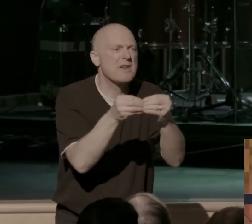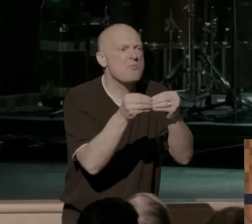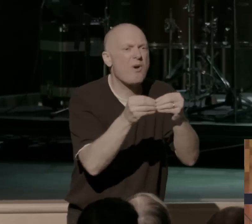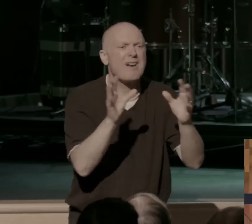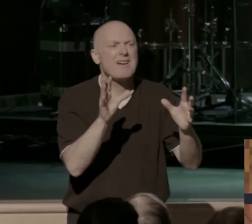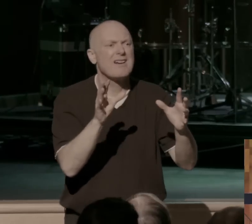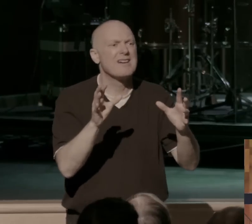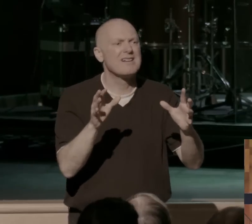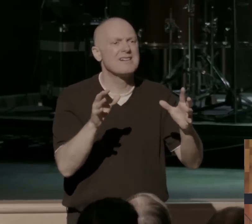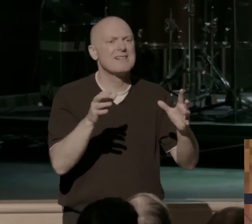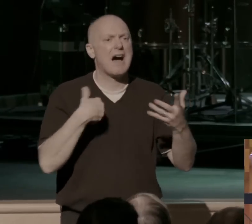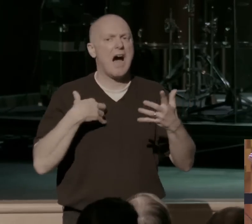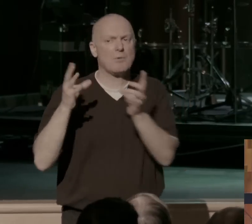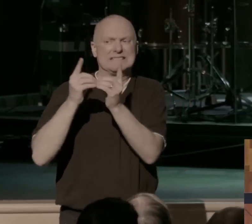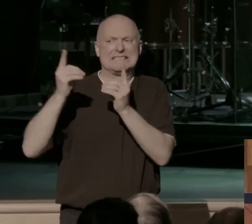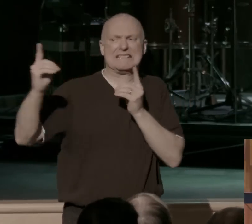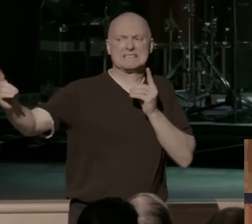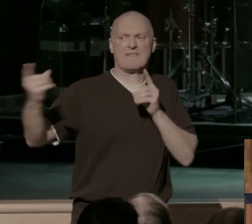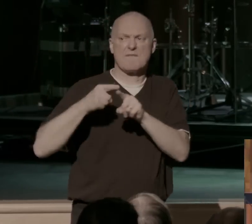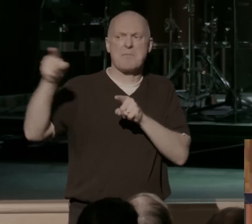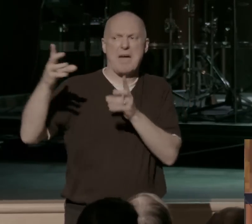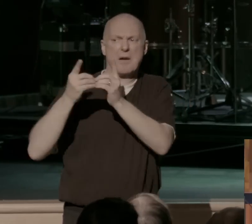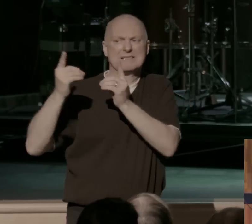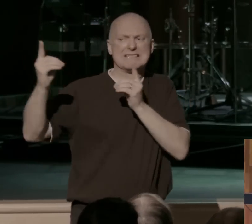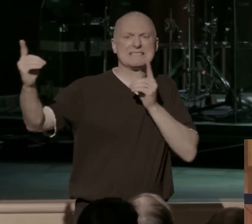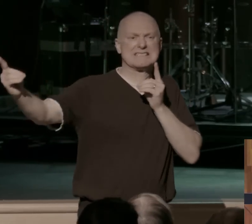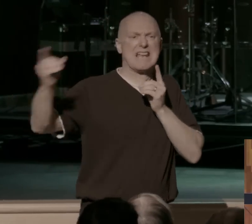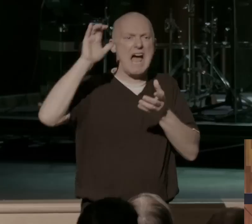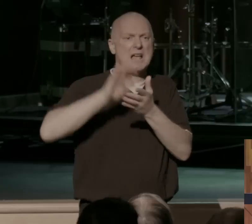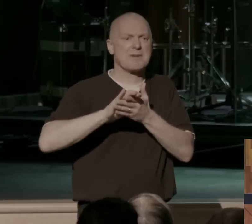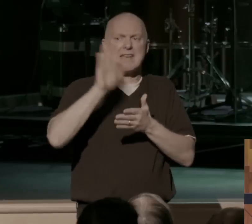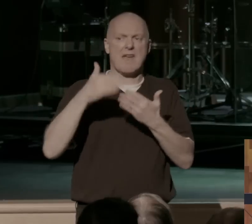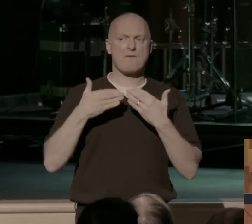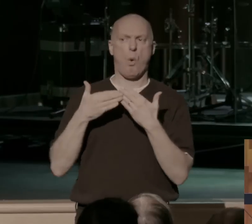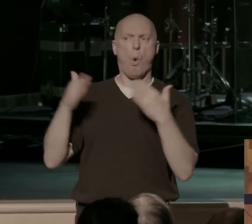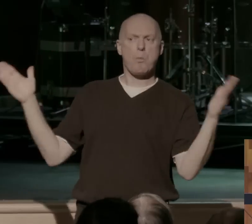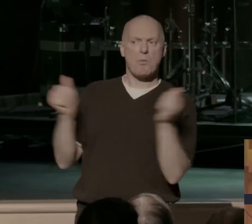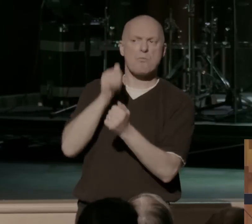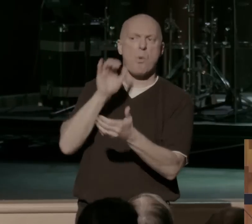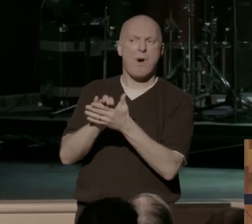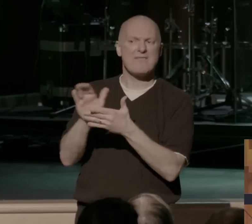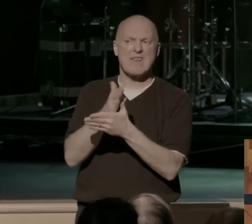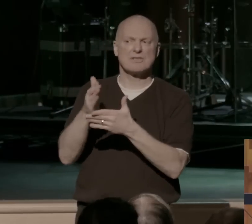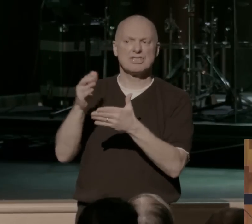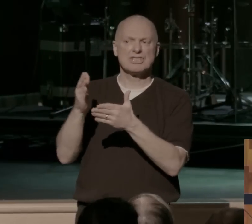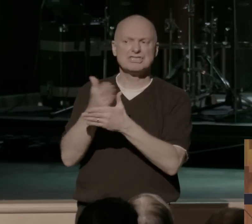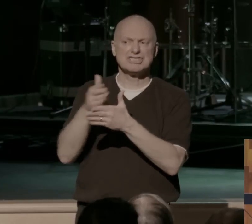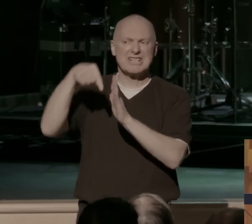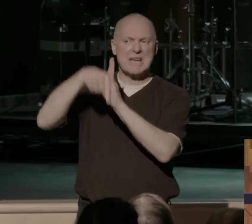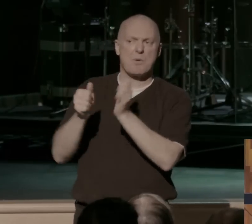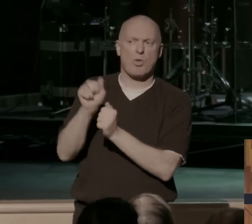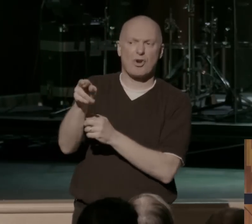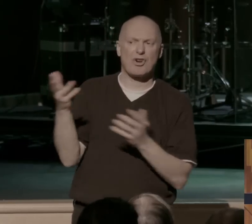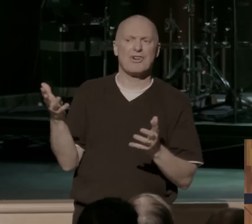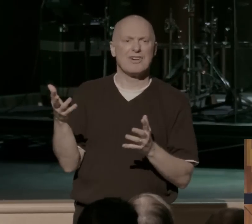distant. I'm going to become that distant husband who never opens up with his wife, never shares deeply. A distant friend, distant parent.